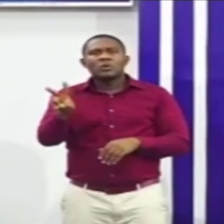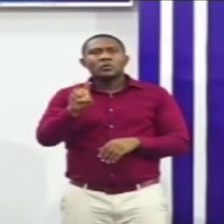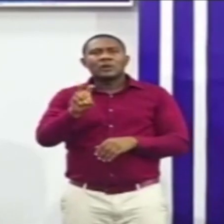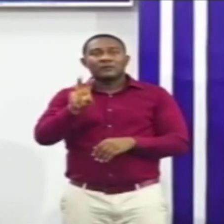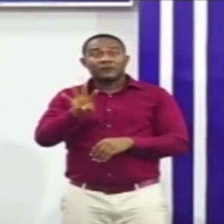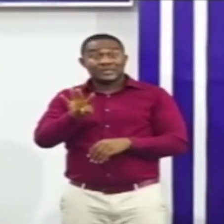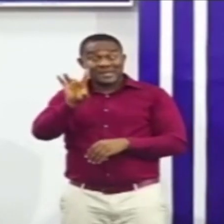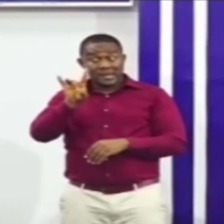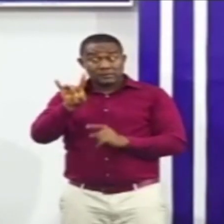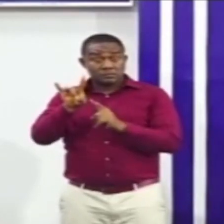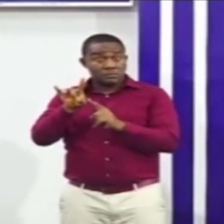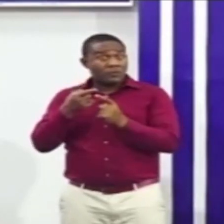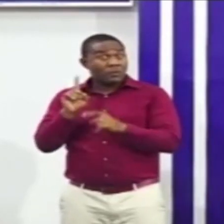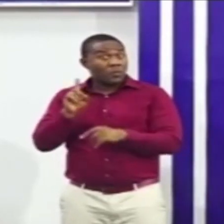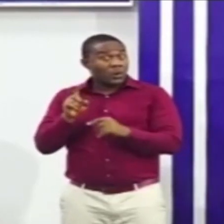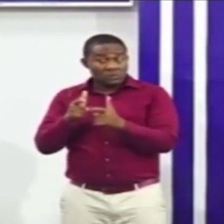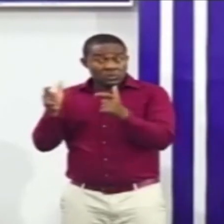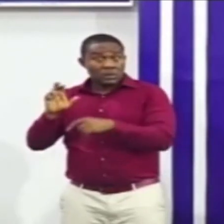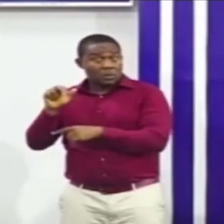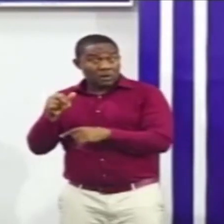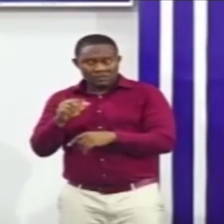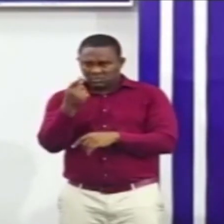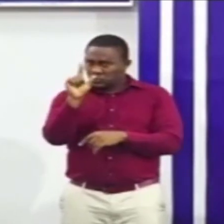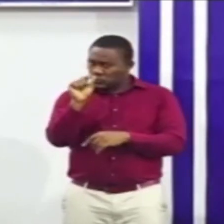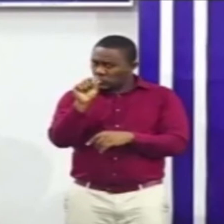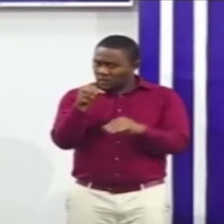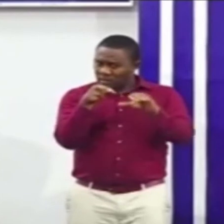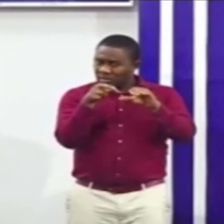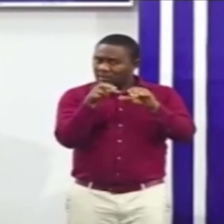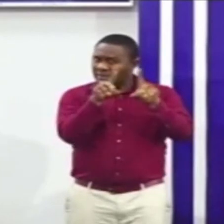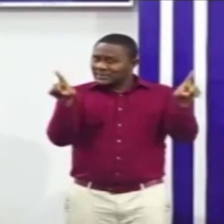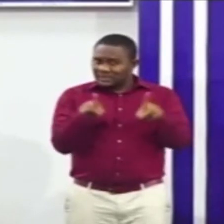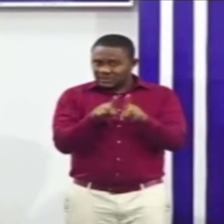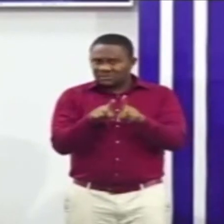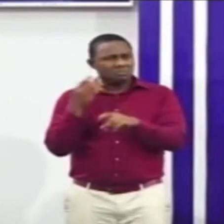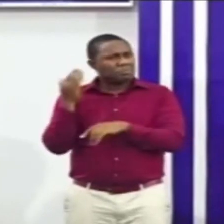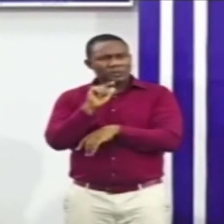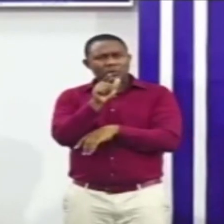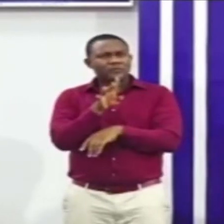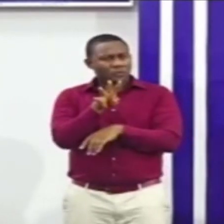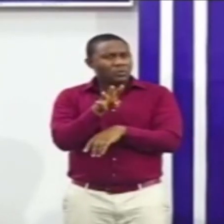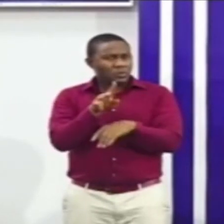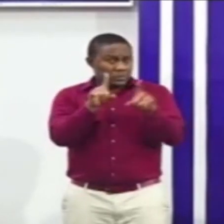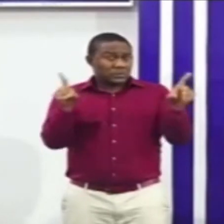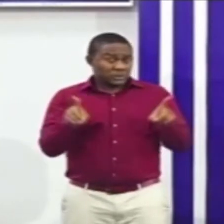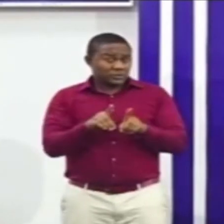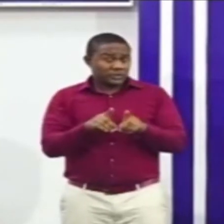Accra and that's from 20 districts instead of the 24 districts that were recorded reported in the last